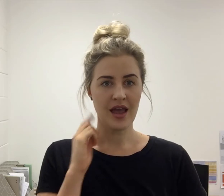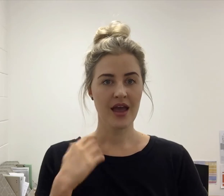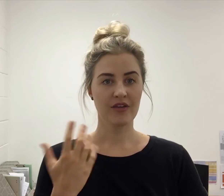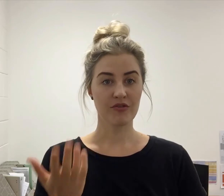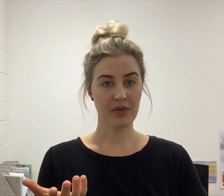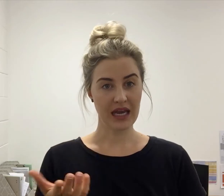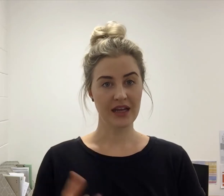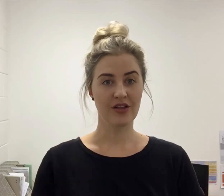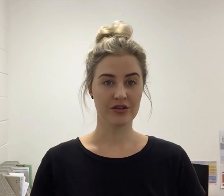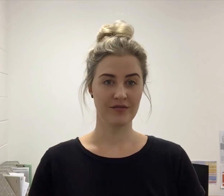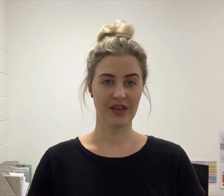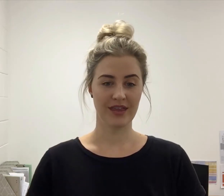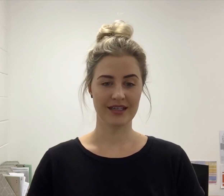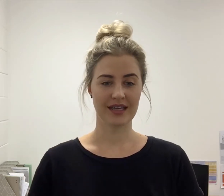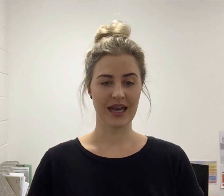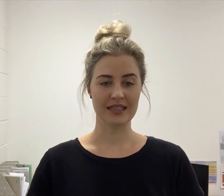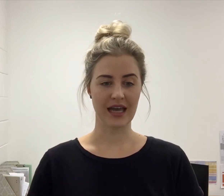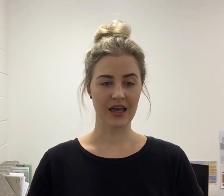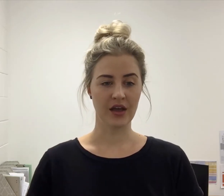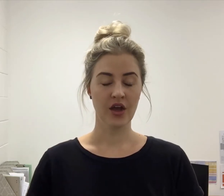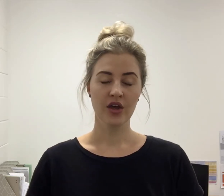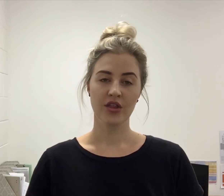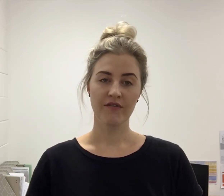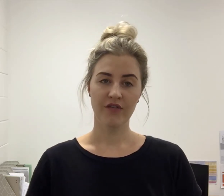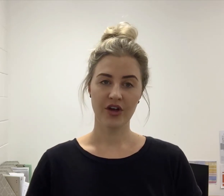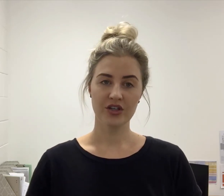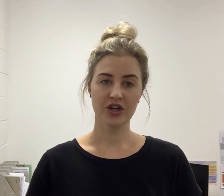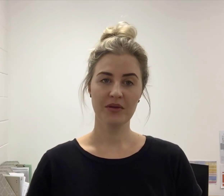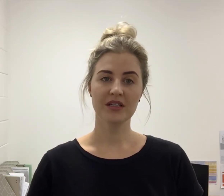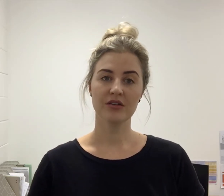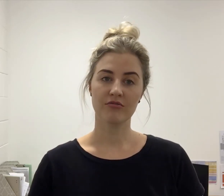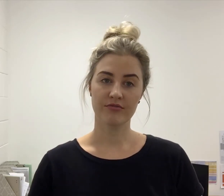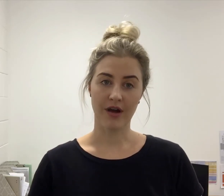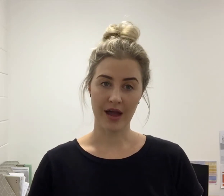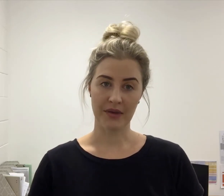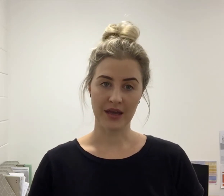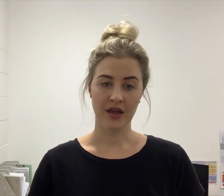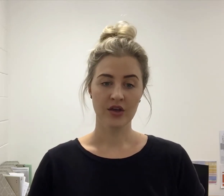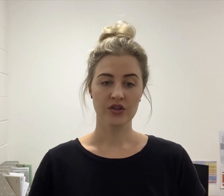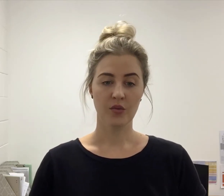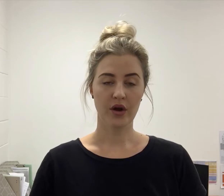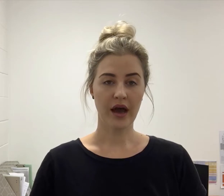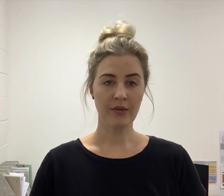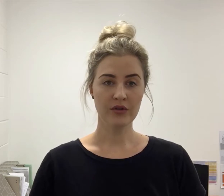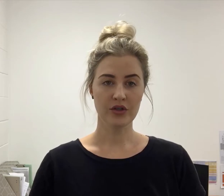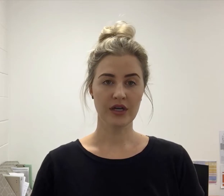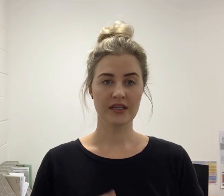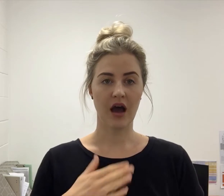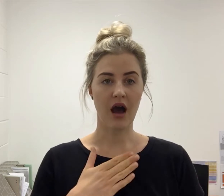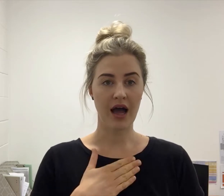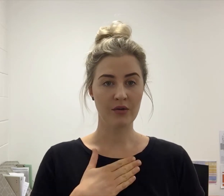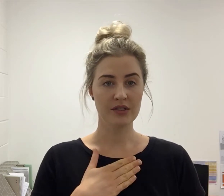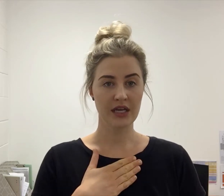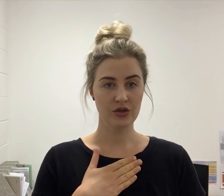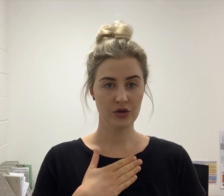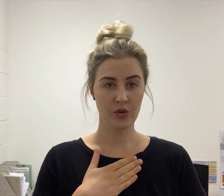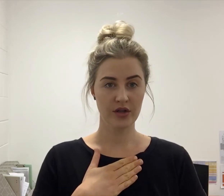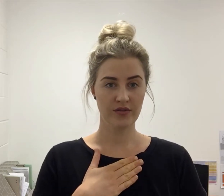and repeating lots of the things that I say. The first job is rhyming. So what I will do is I will say two words